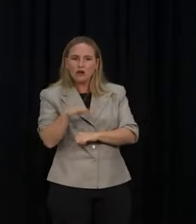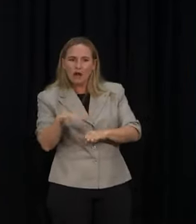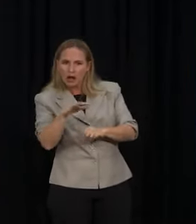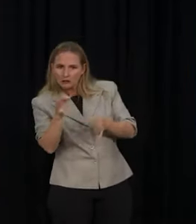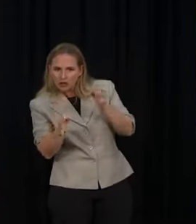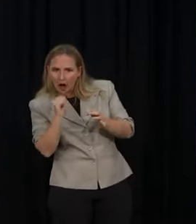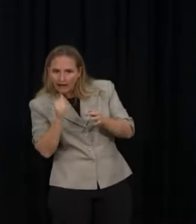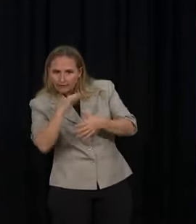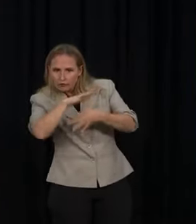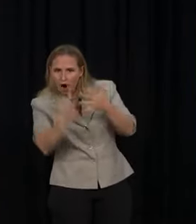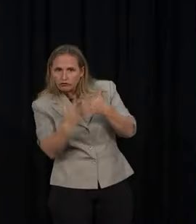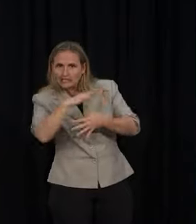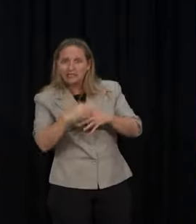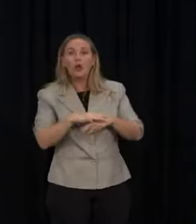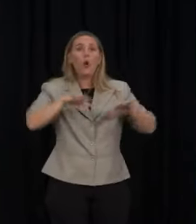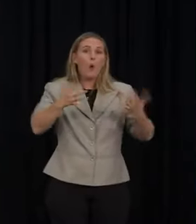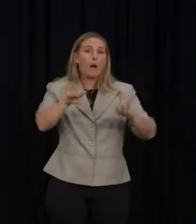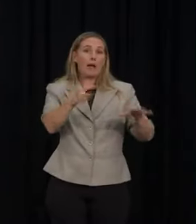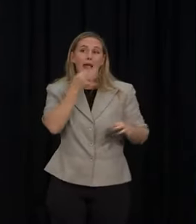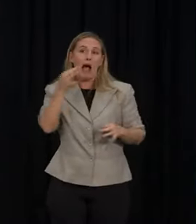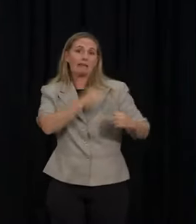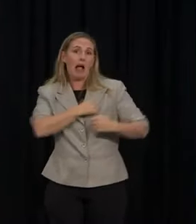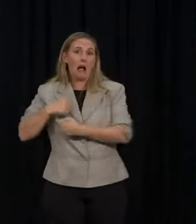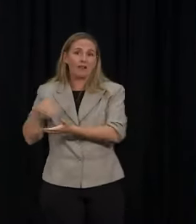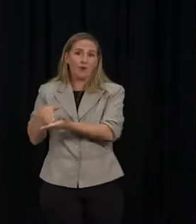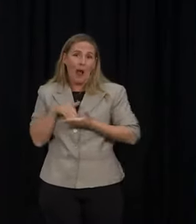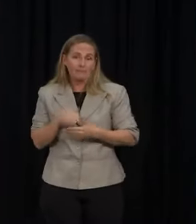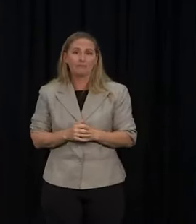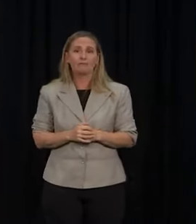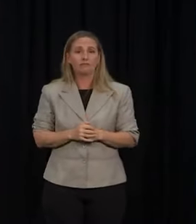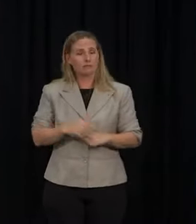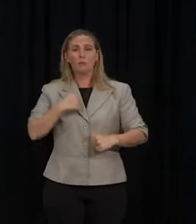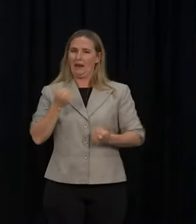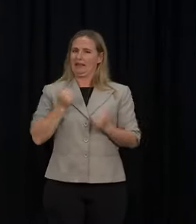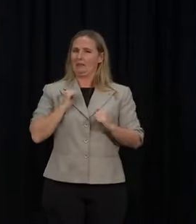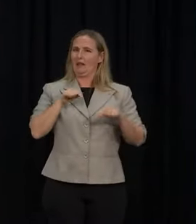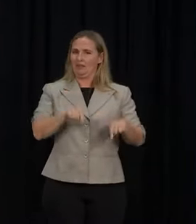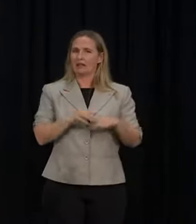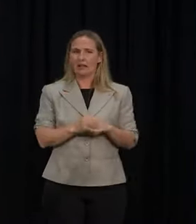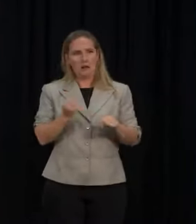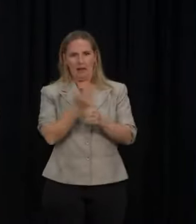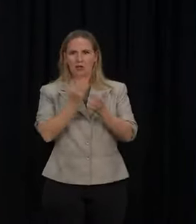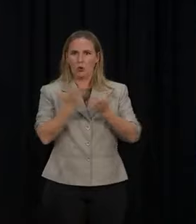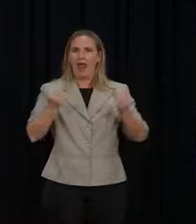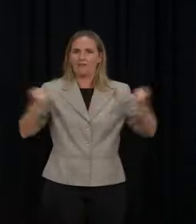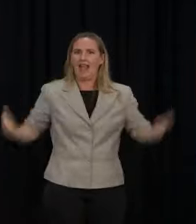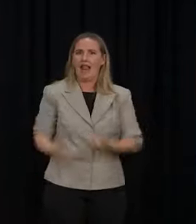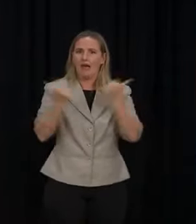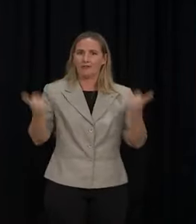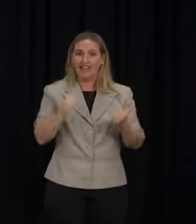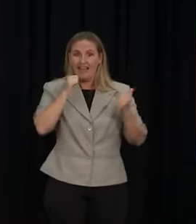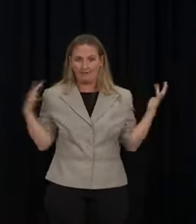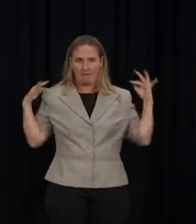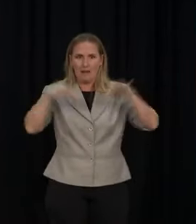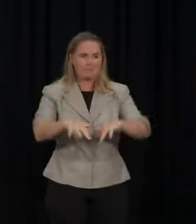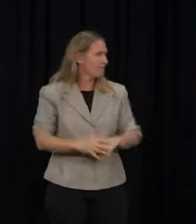well have sought the advice of the Defence Force. But that is all part of our expectation of making sure that we have the right capacity should it be